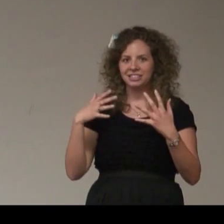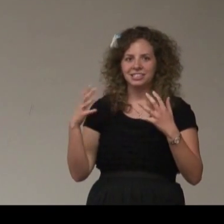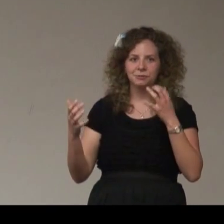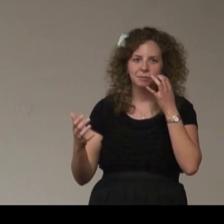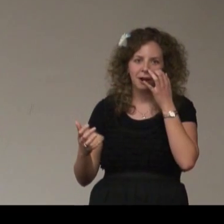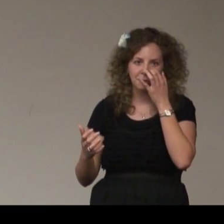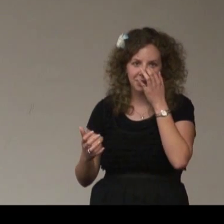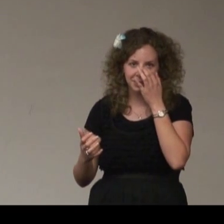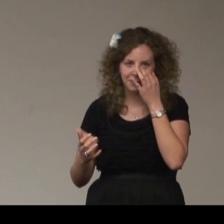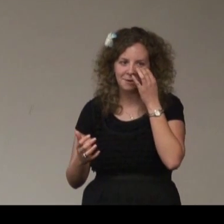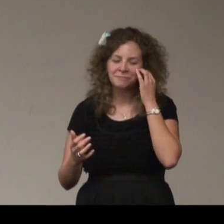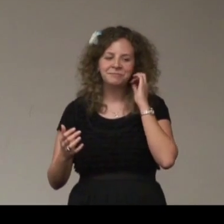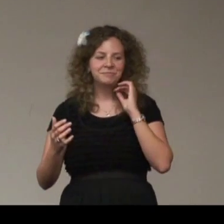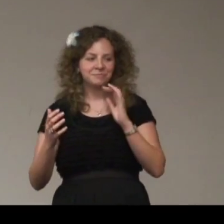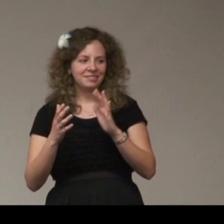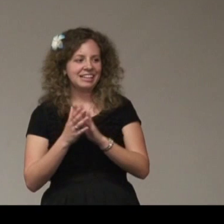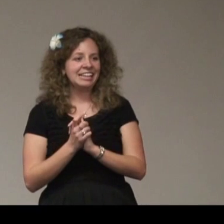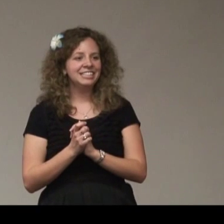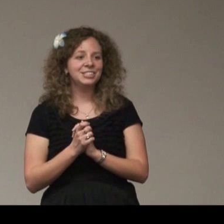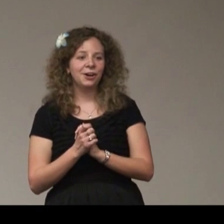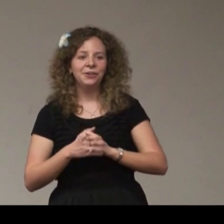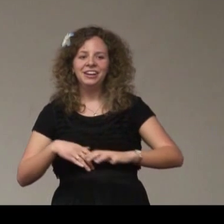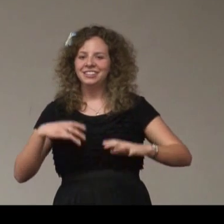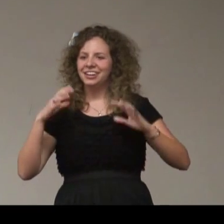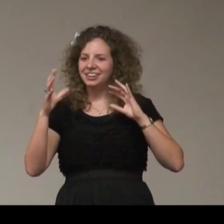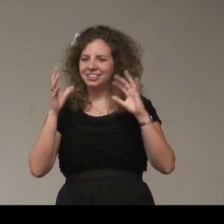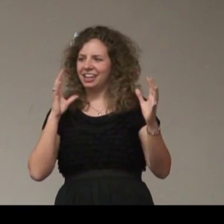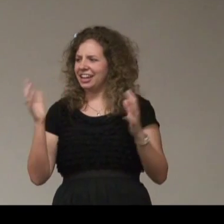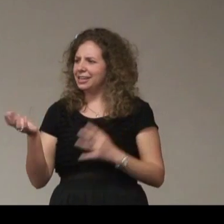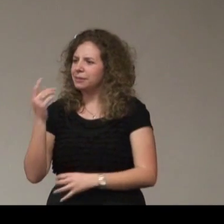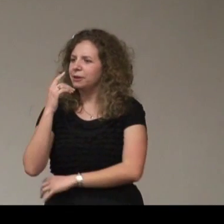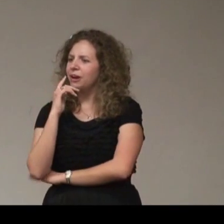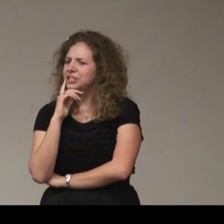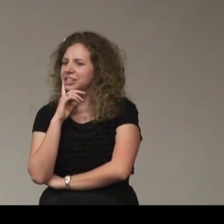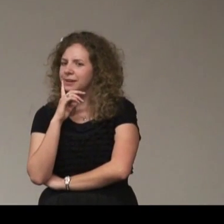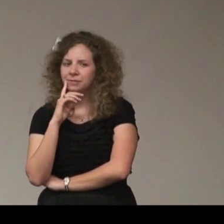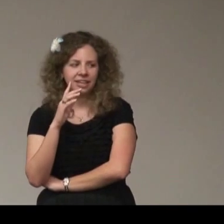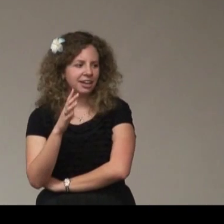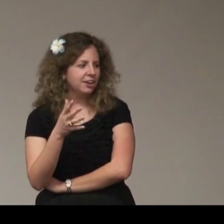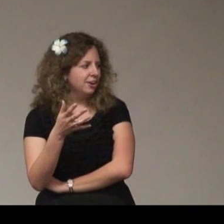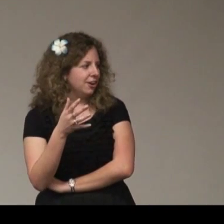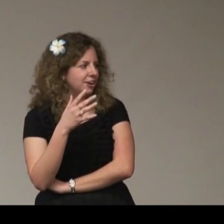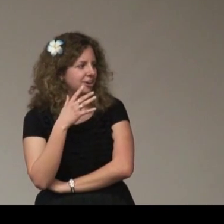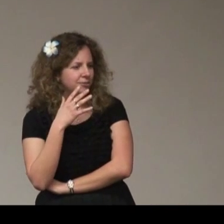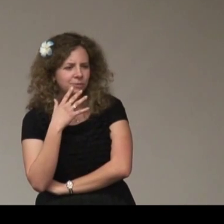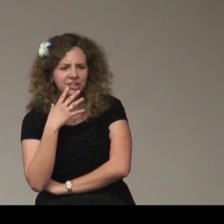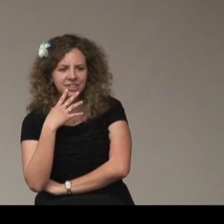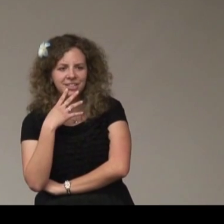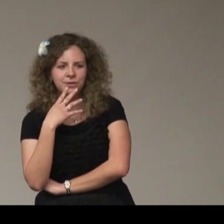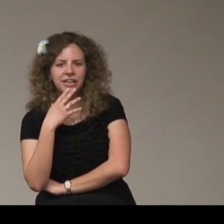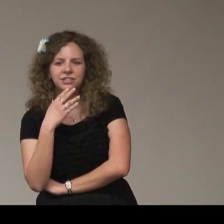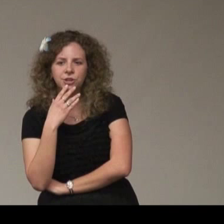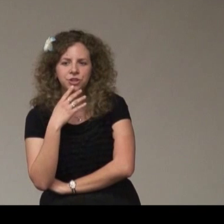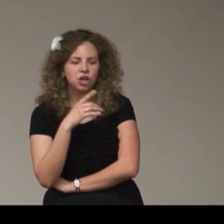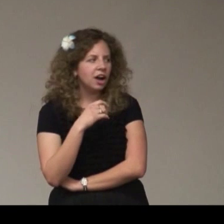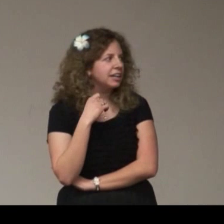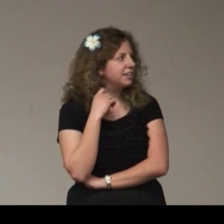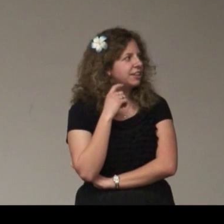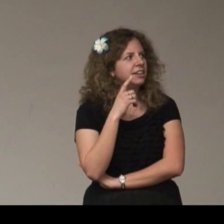practicing the PowerPoint as well. And so they're, I keep, like, watching them, like, what are they doing? And so they're talking, and then,